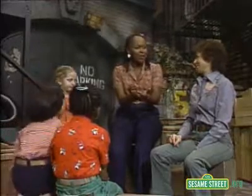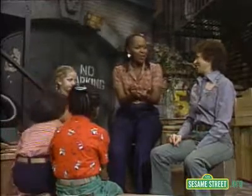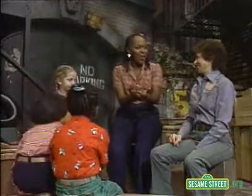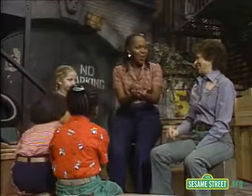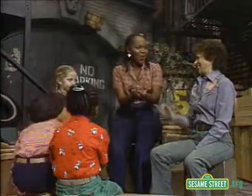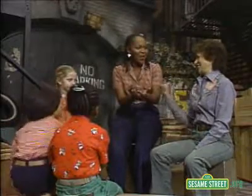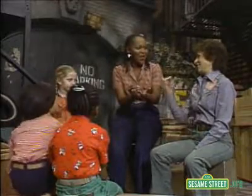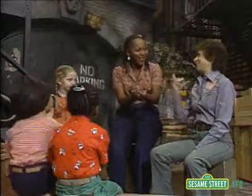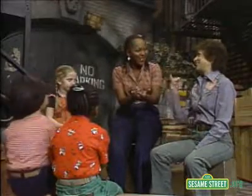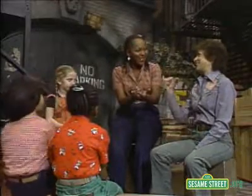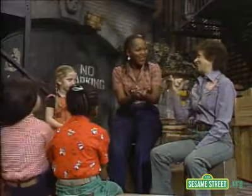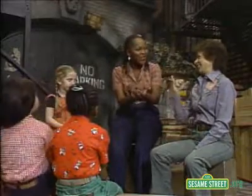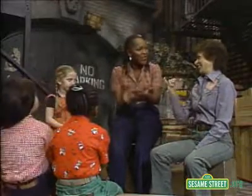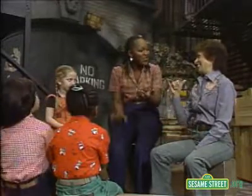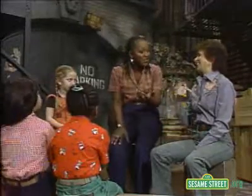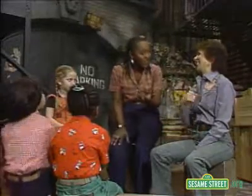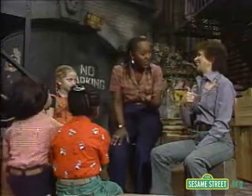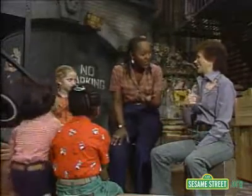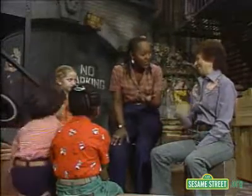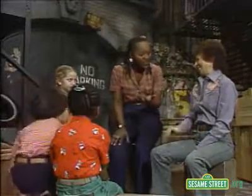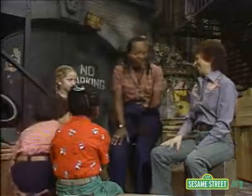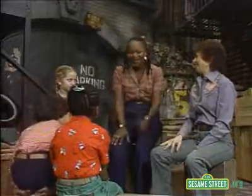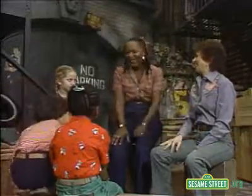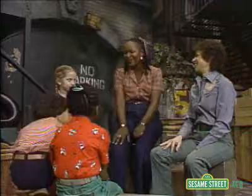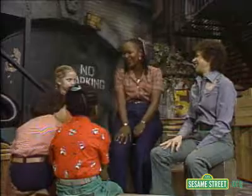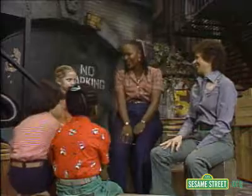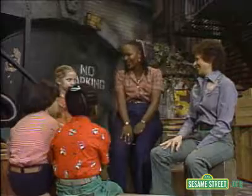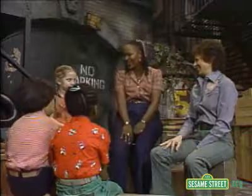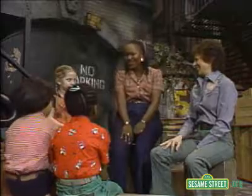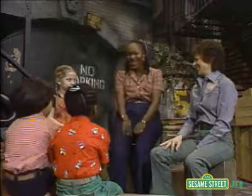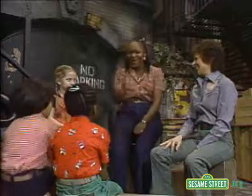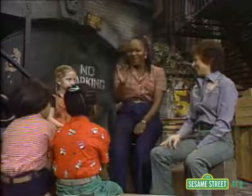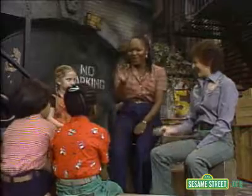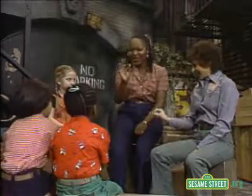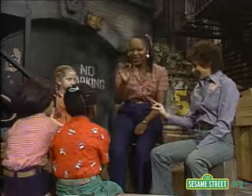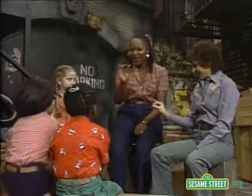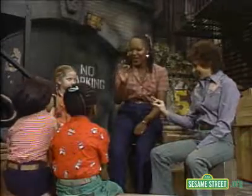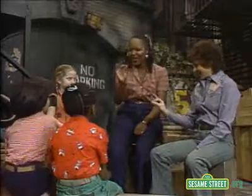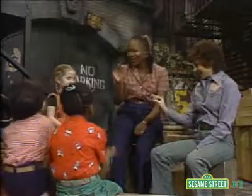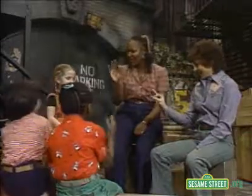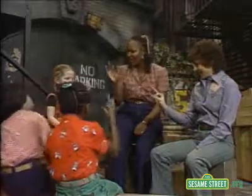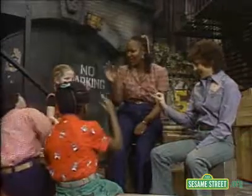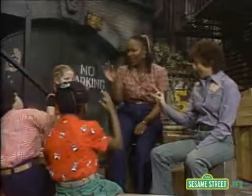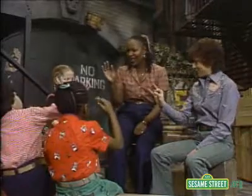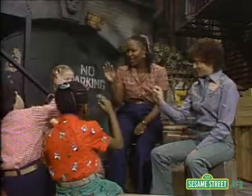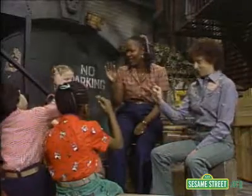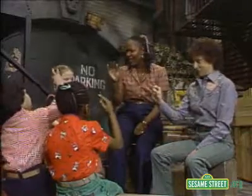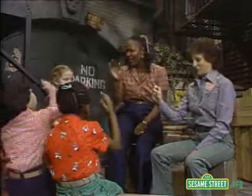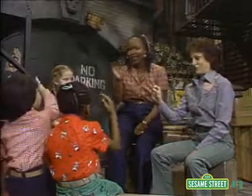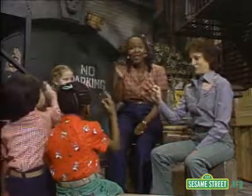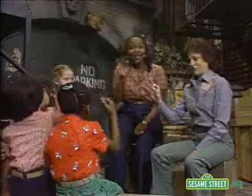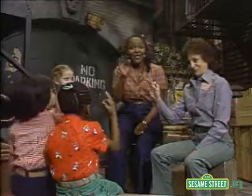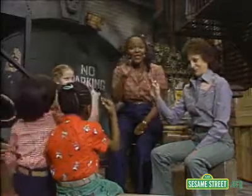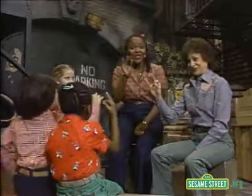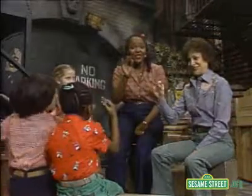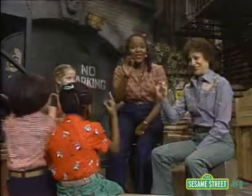glow. You did? Oh, my goodness. Let me see you do firefly again. Can you do it, too?